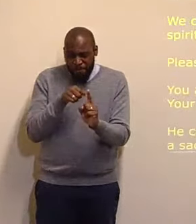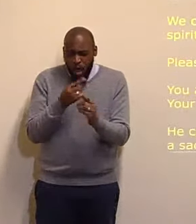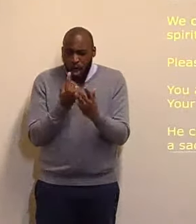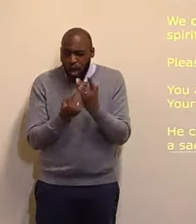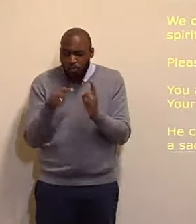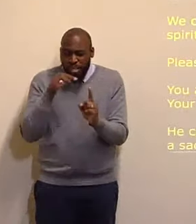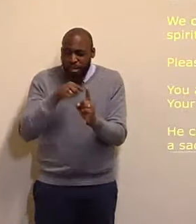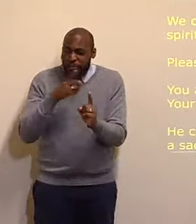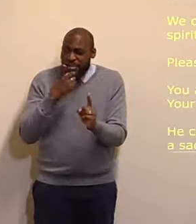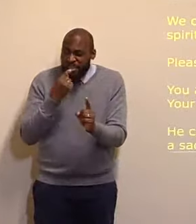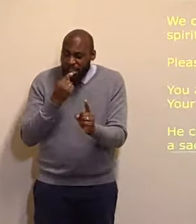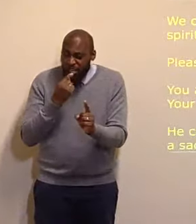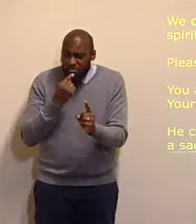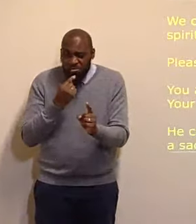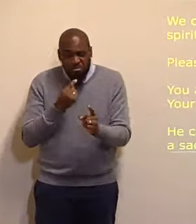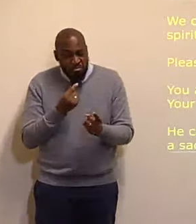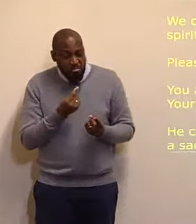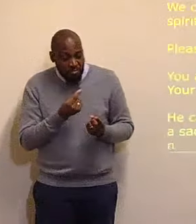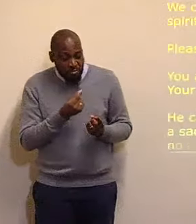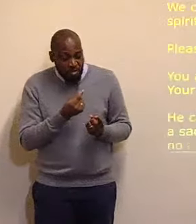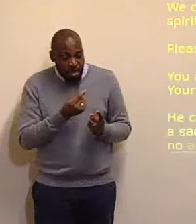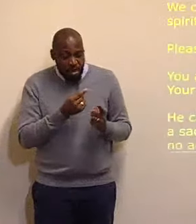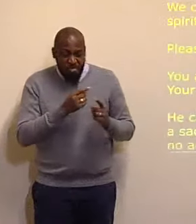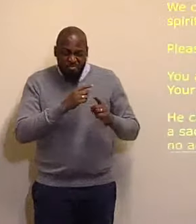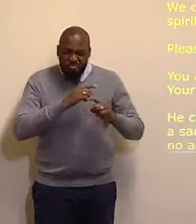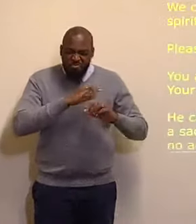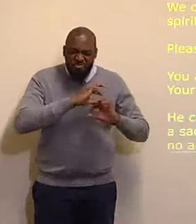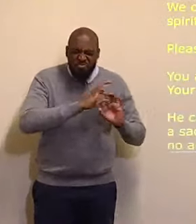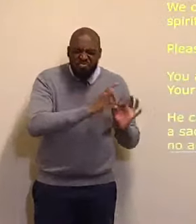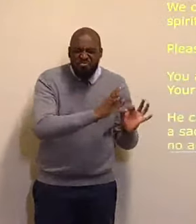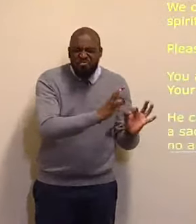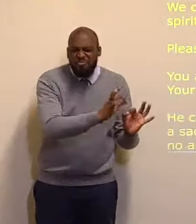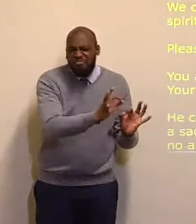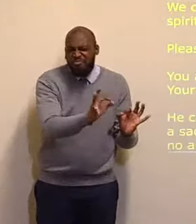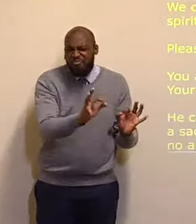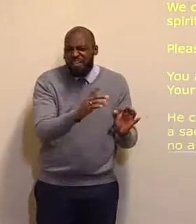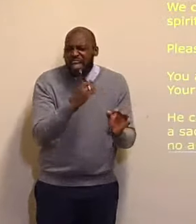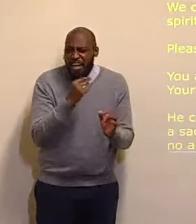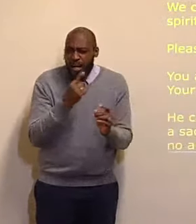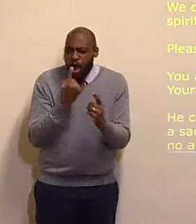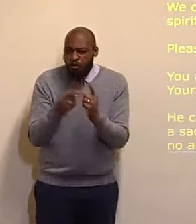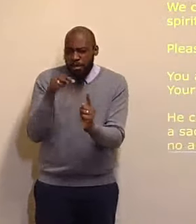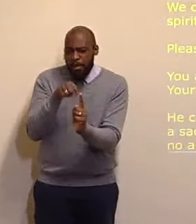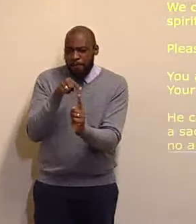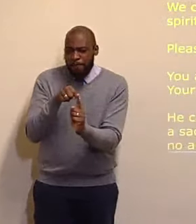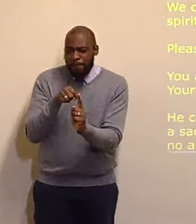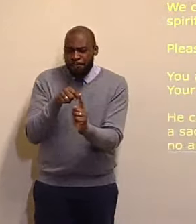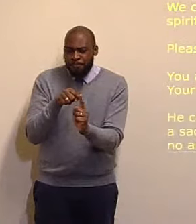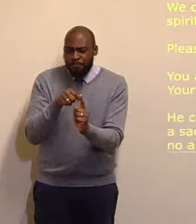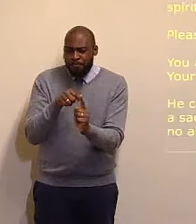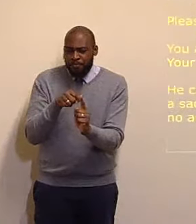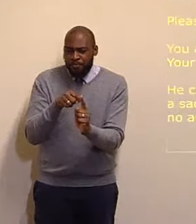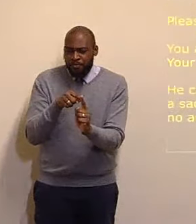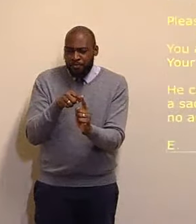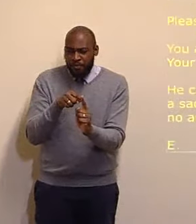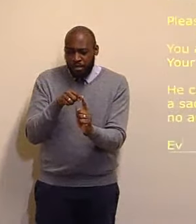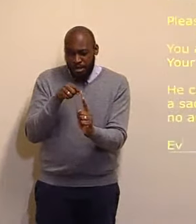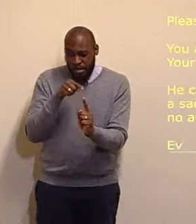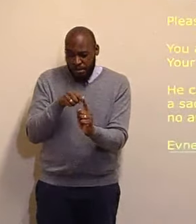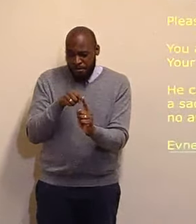or lamb, would have ever done, even the blood of all men, who have ever existed in this